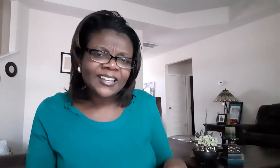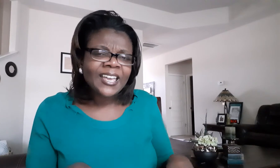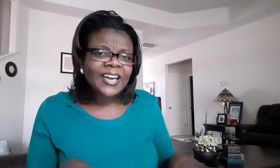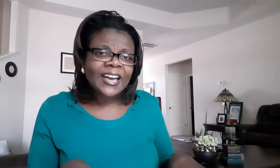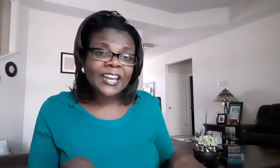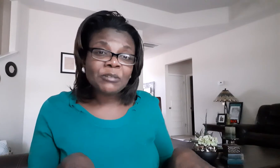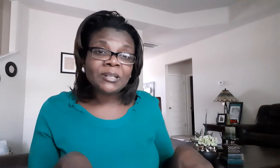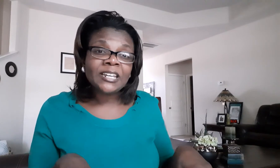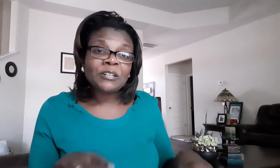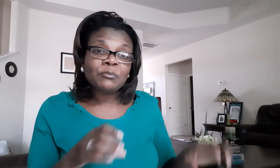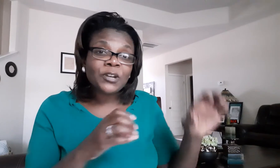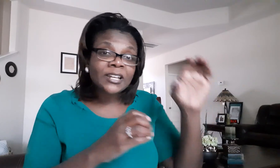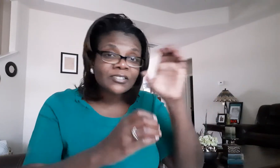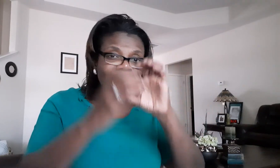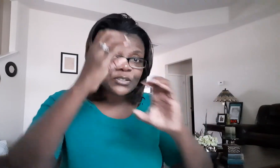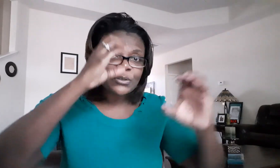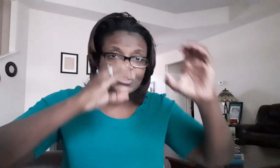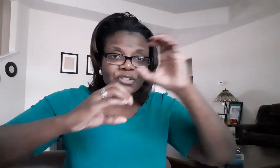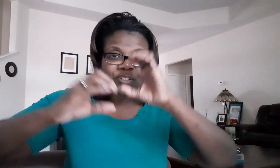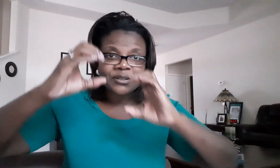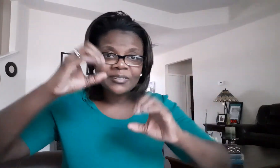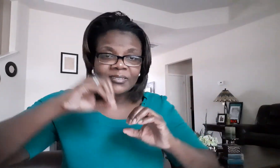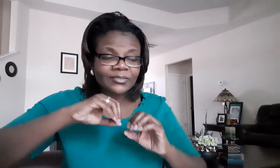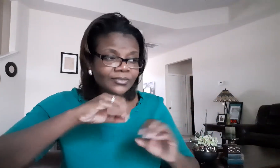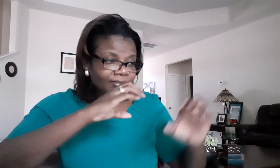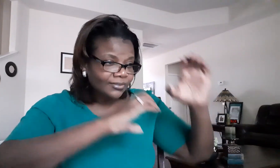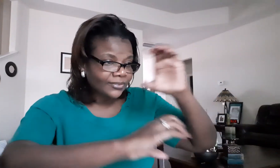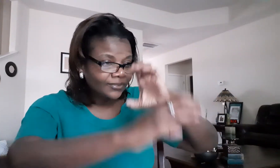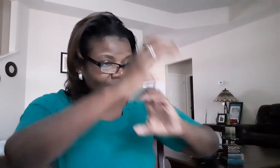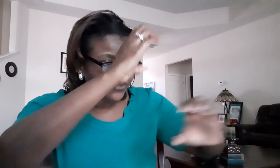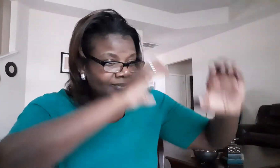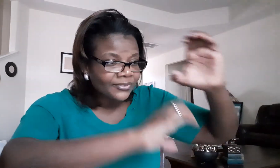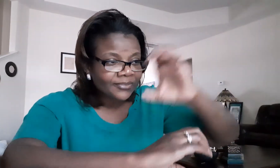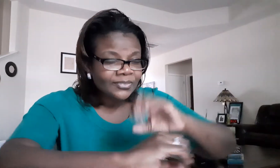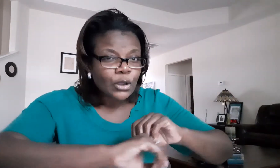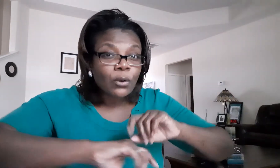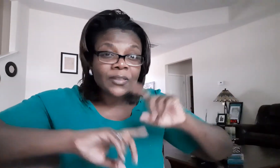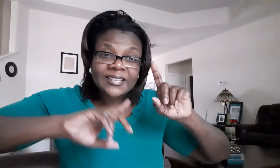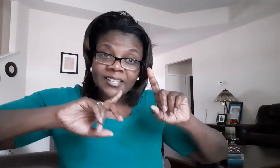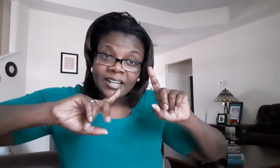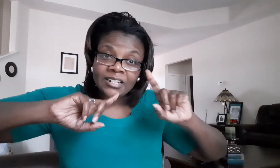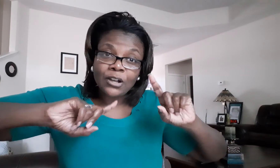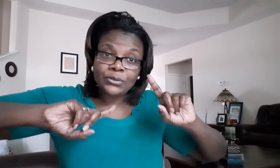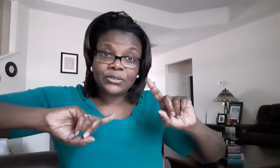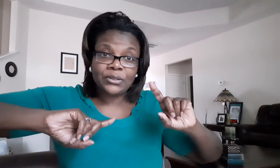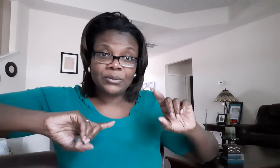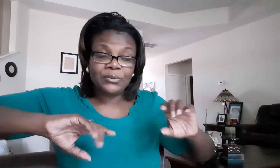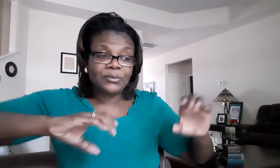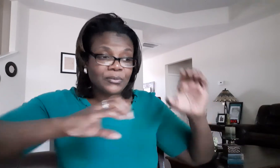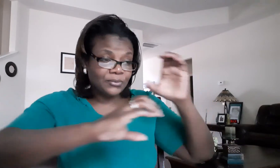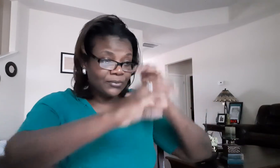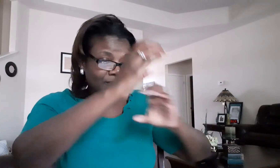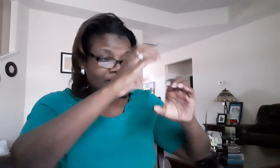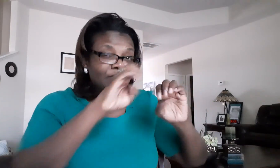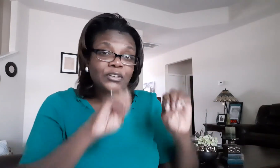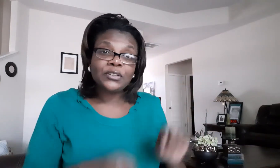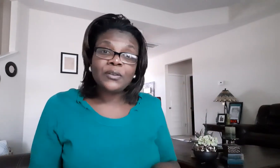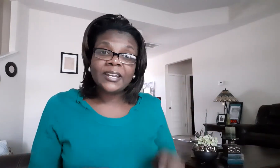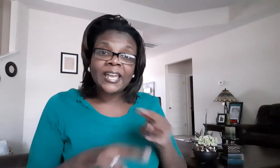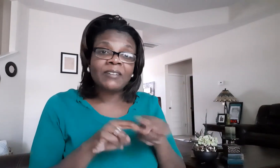hide them and let them what search or that's hunt also so you're going to have